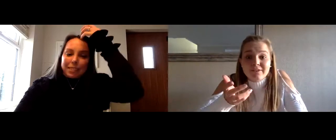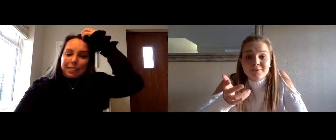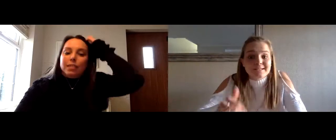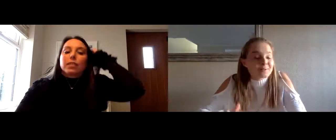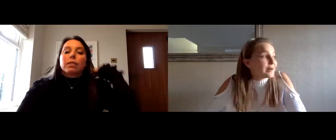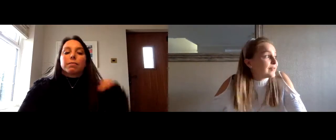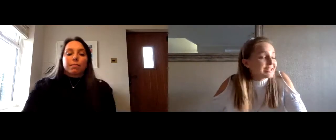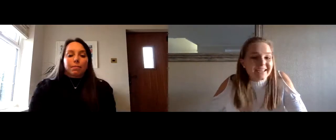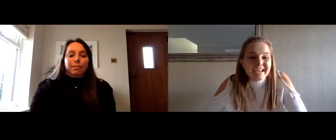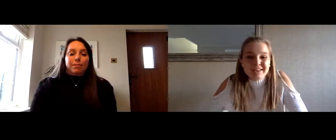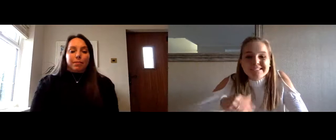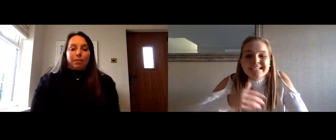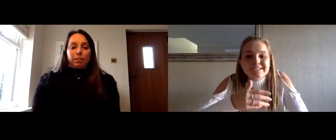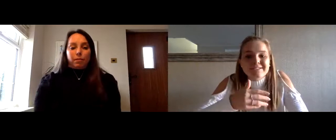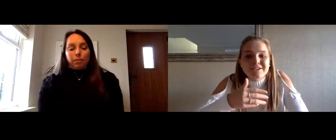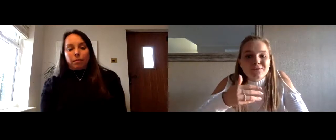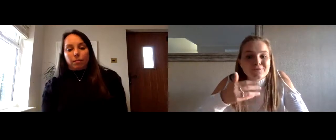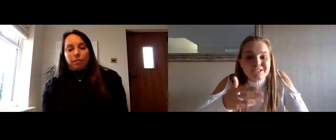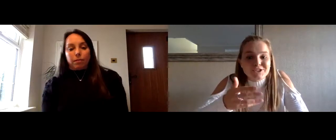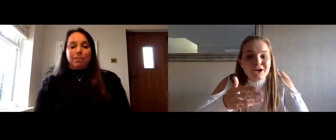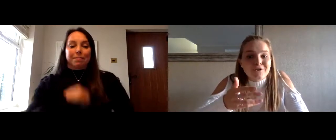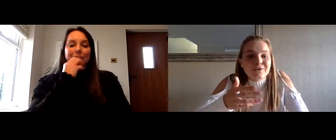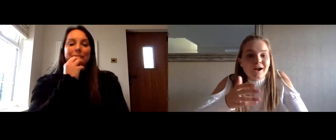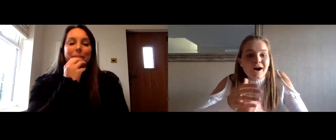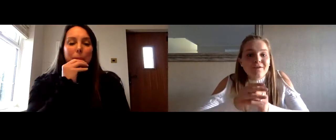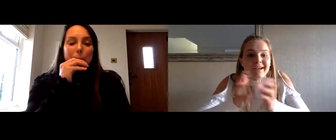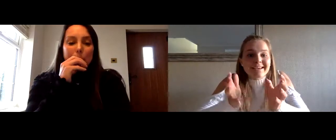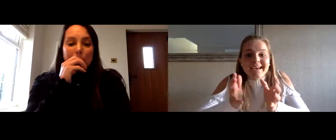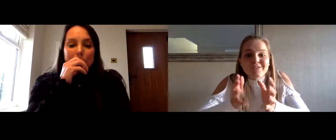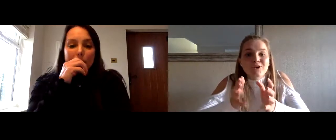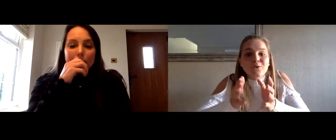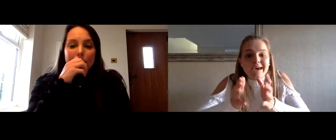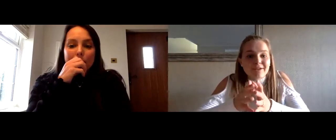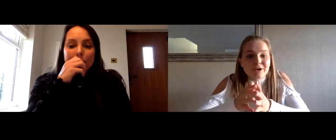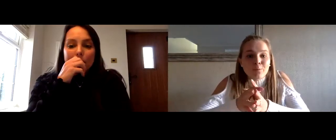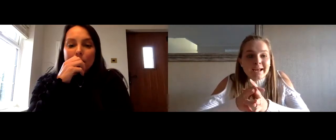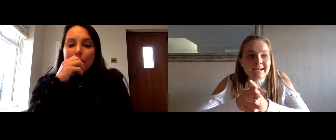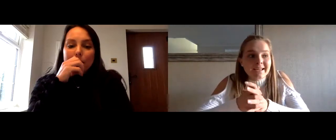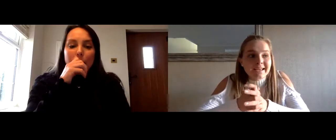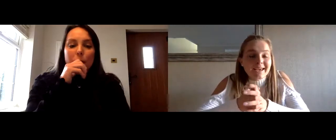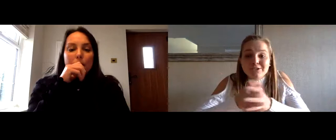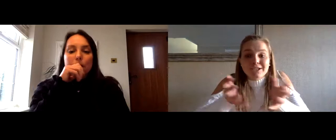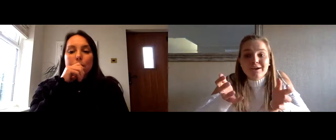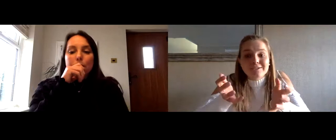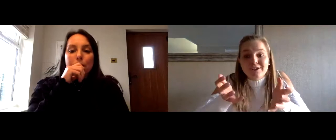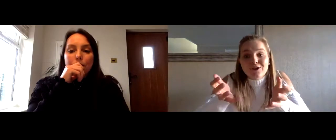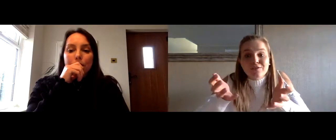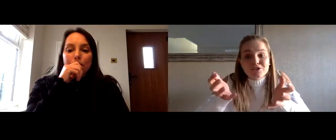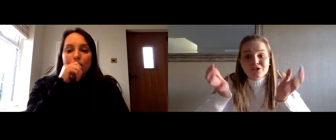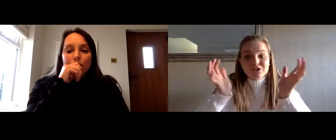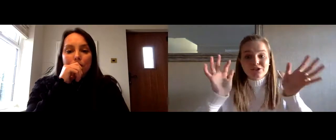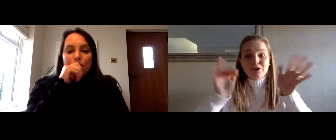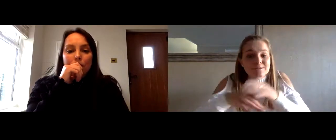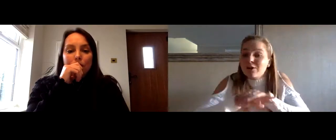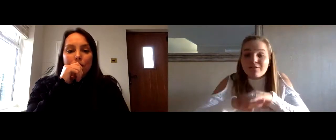to london 2012 and actually the resilience that you've obviously shown over that year to carry on when it was so close that you